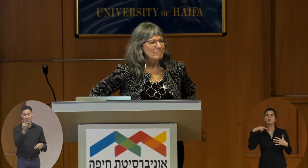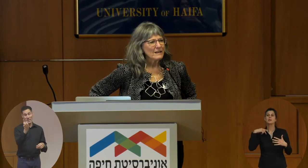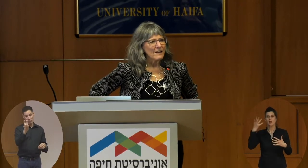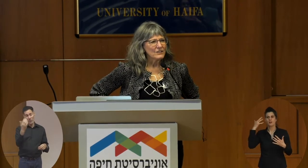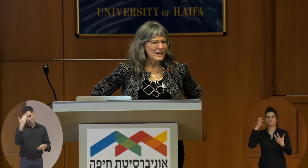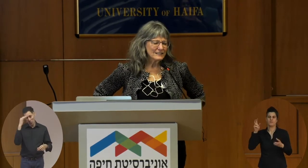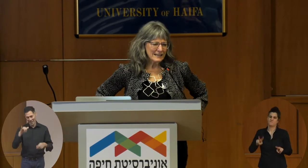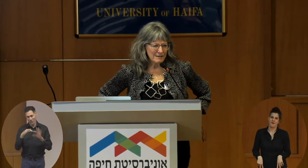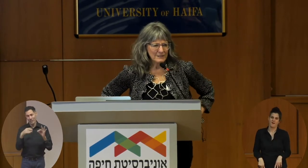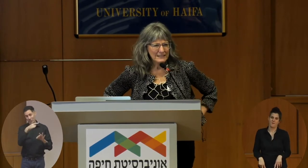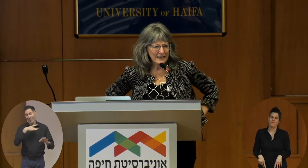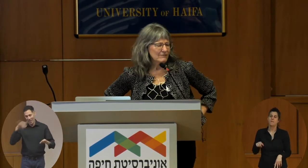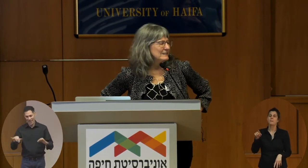And the child's name is David.